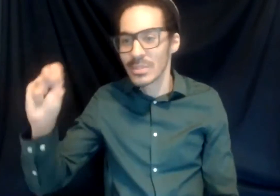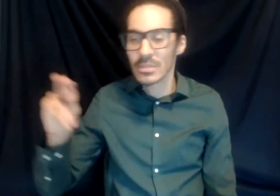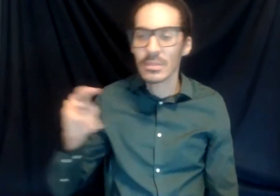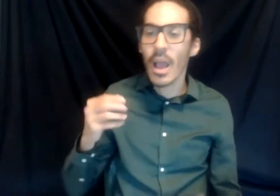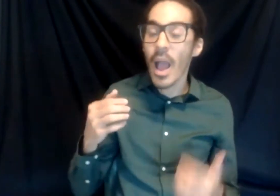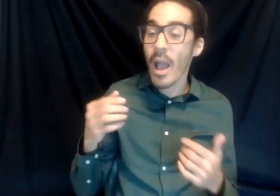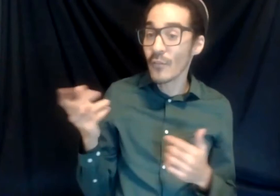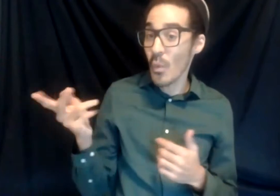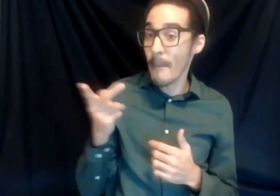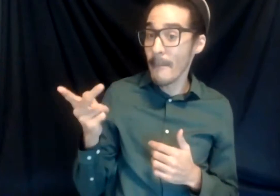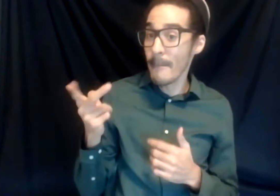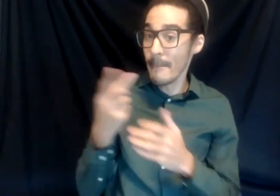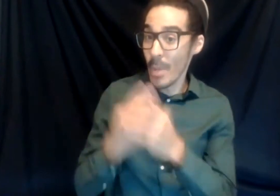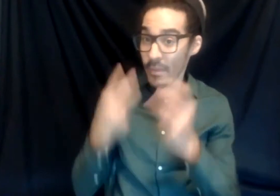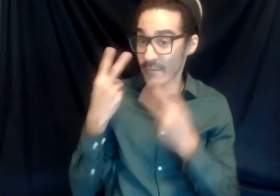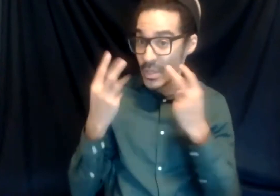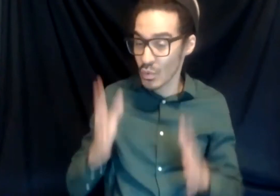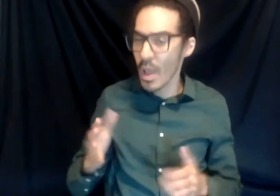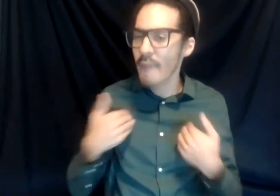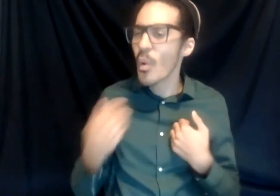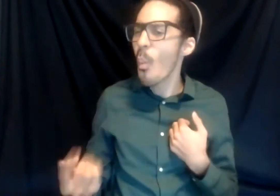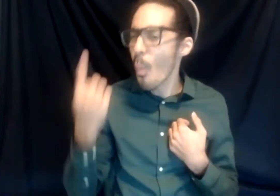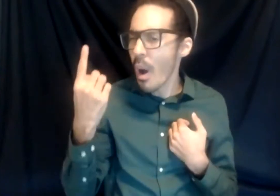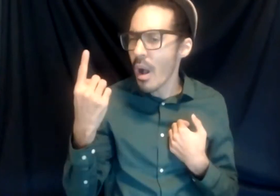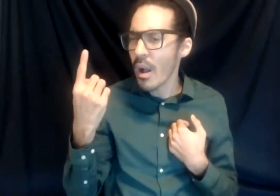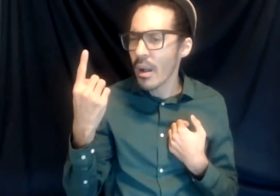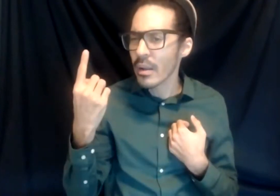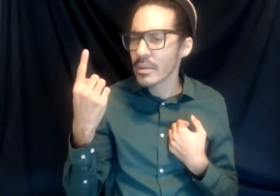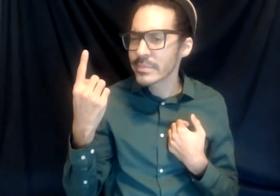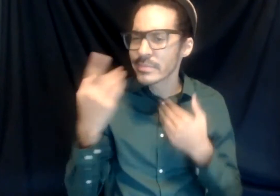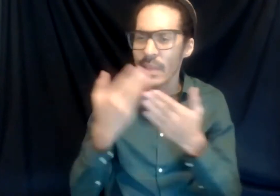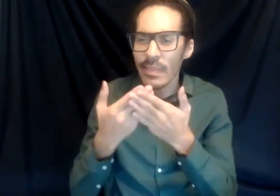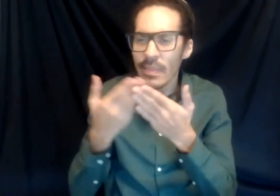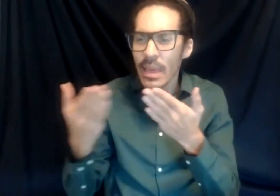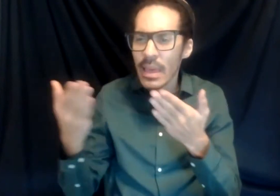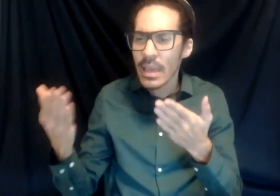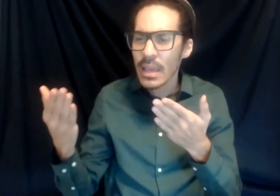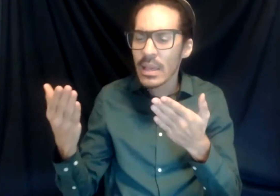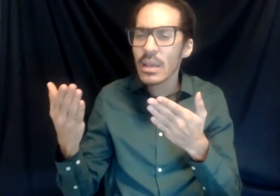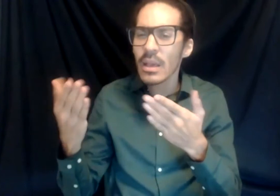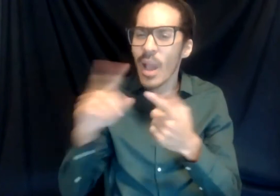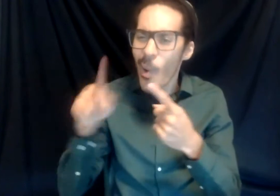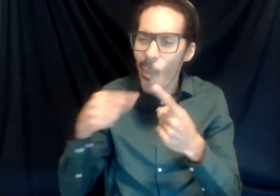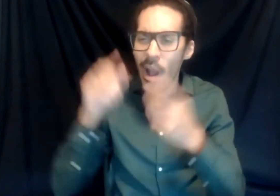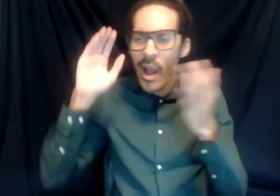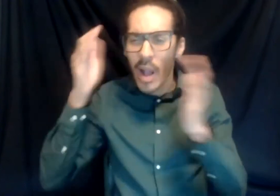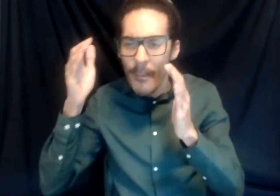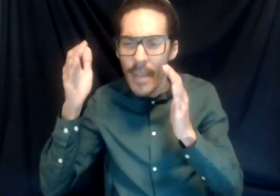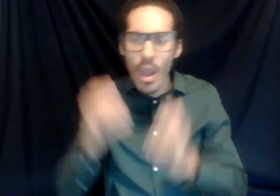there, you know, one thing that when you kind of compare one of those homes or multiple